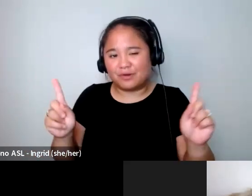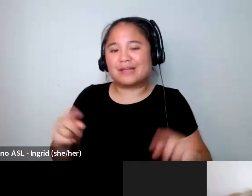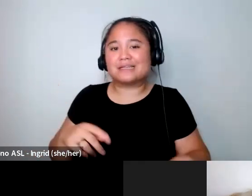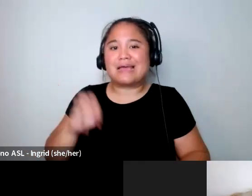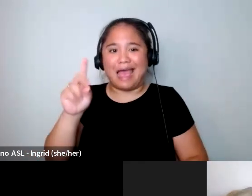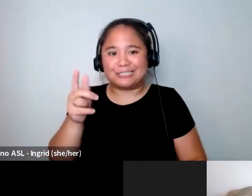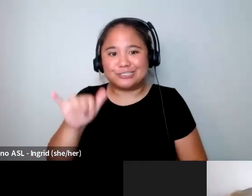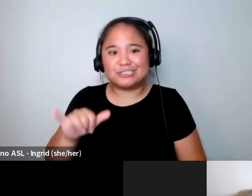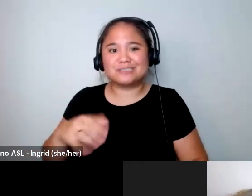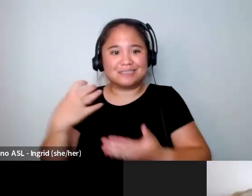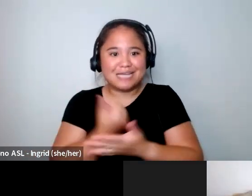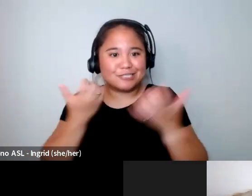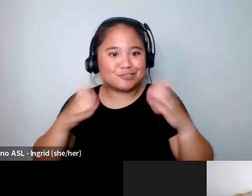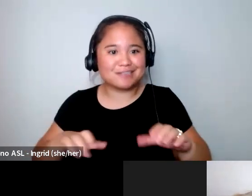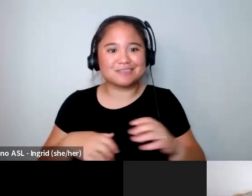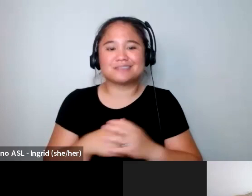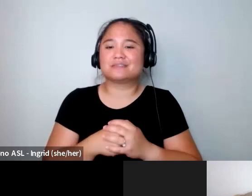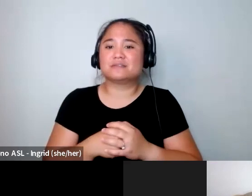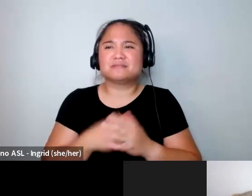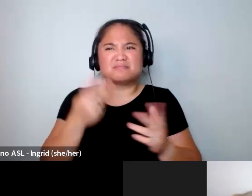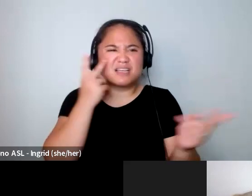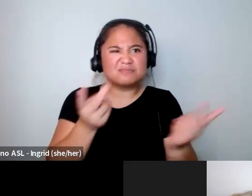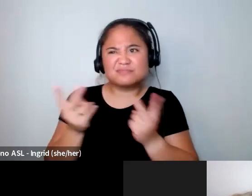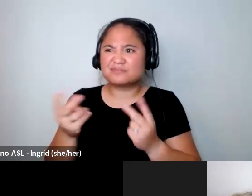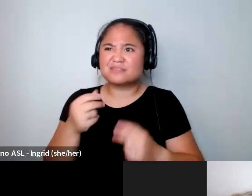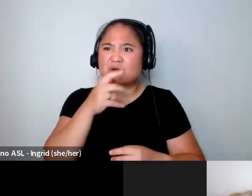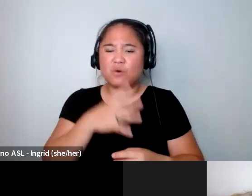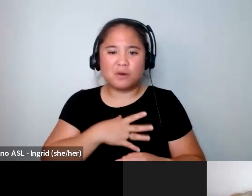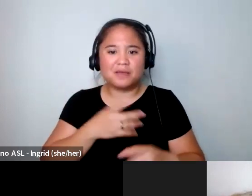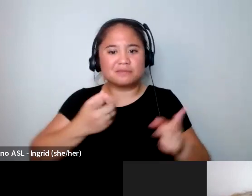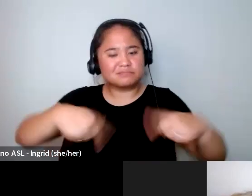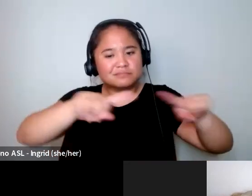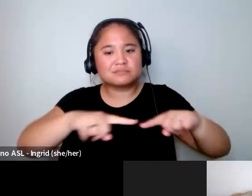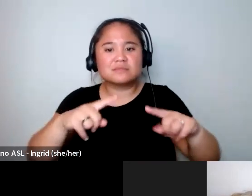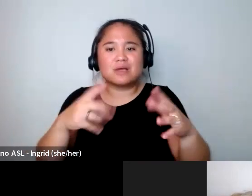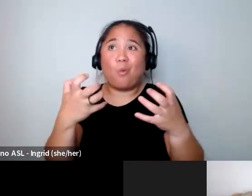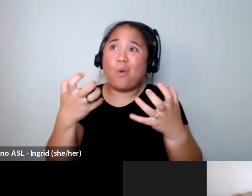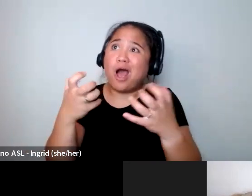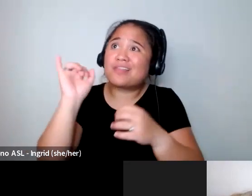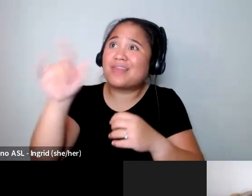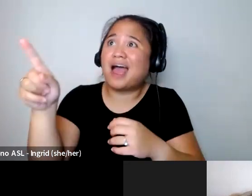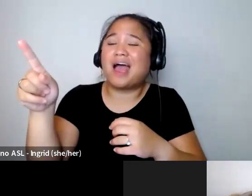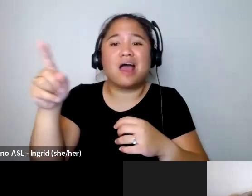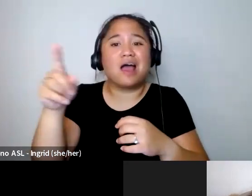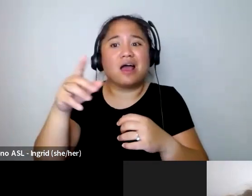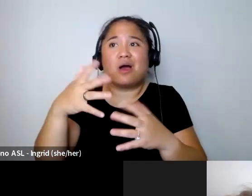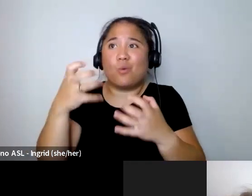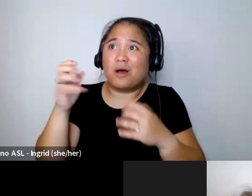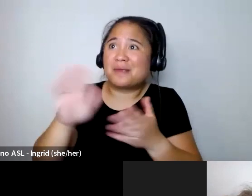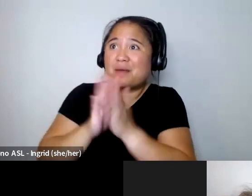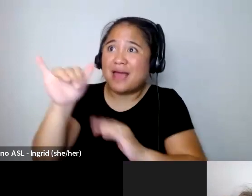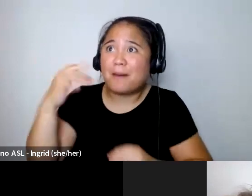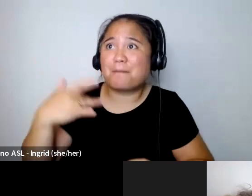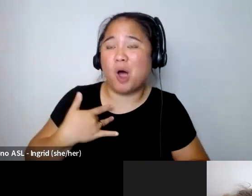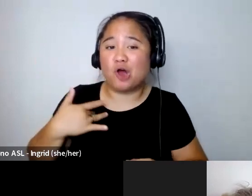i i see the most with women who want to be and men um you know models is they'll have